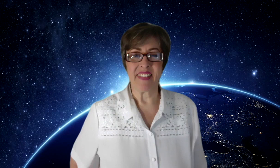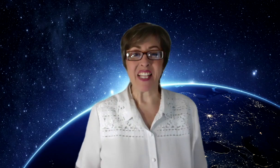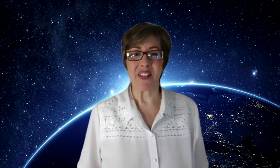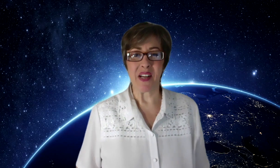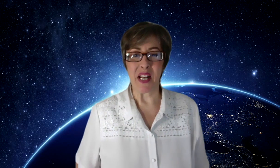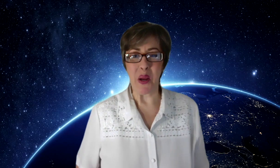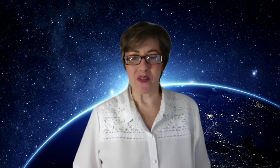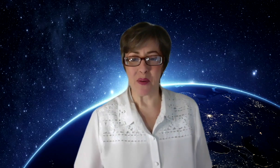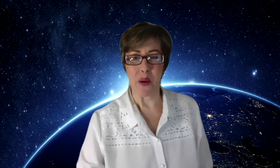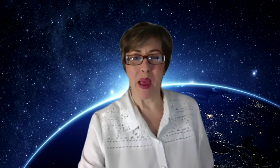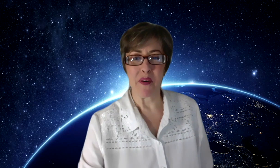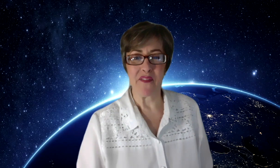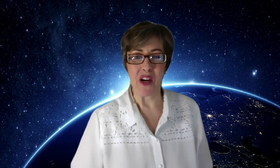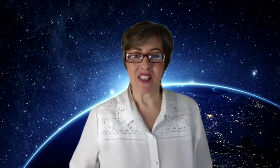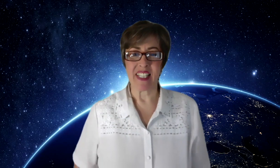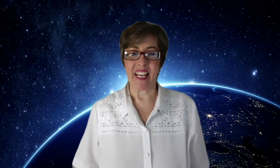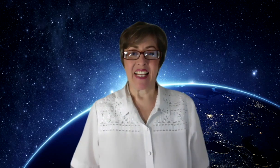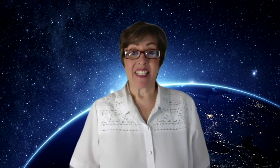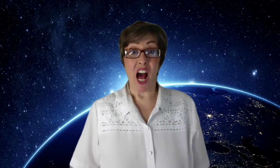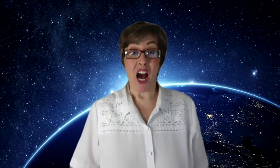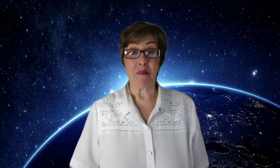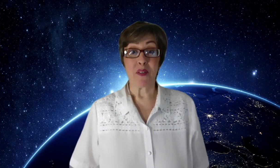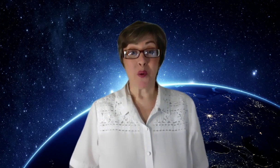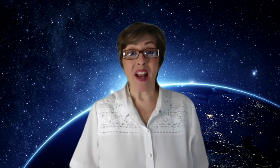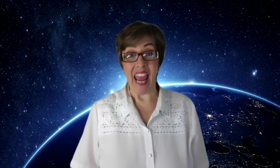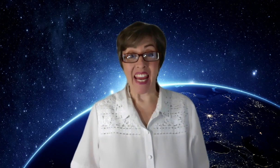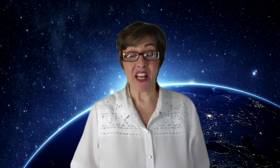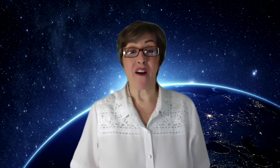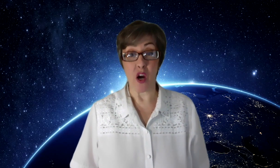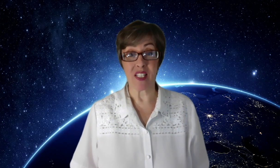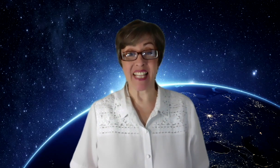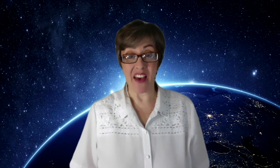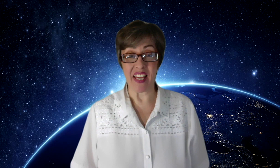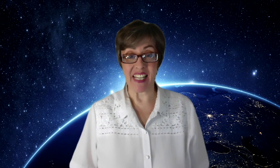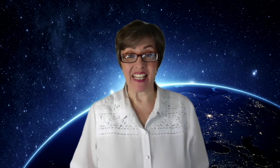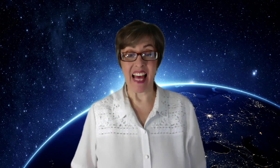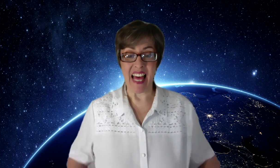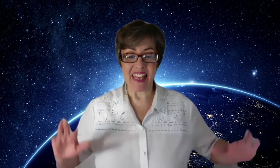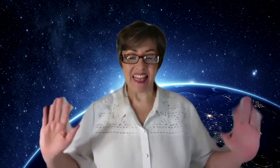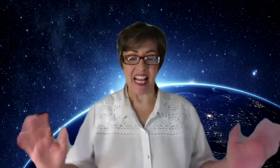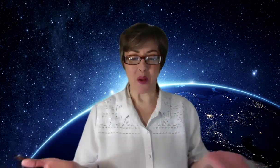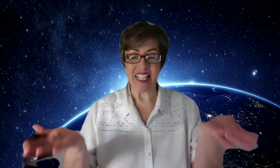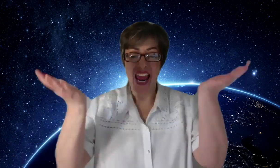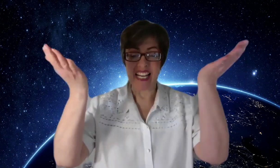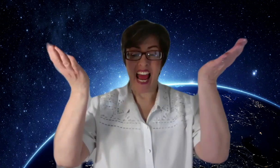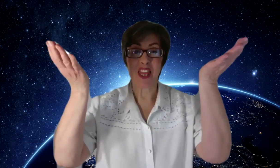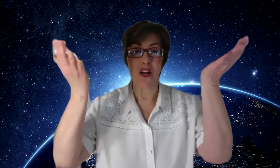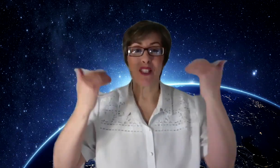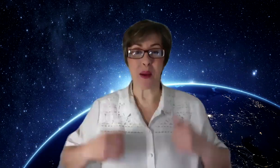Let's learn a new scripture memory verse, Psalm 28, verse 7. Let's all stand and learn